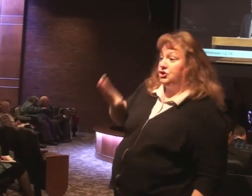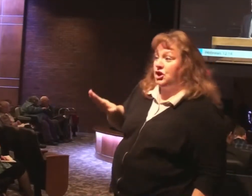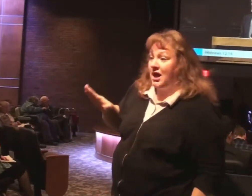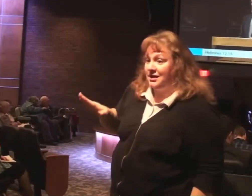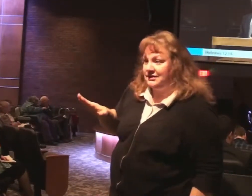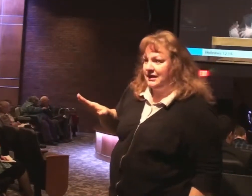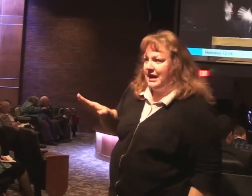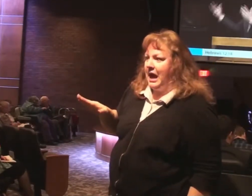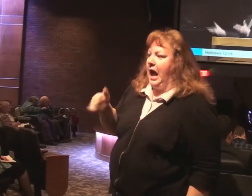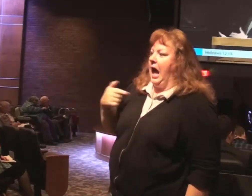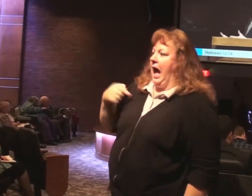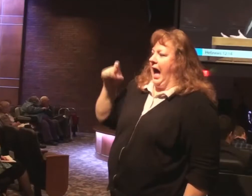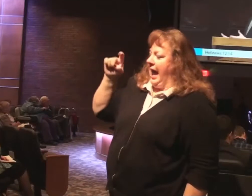you have to live differently.